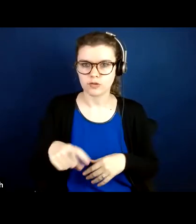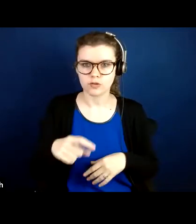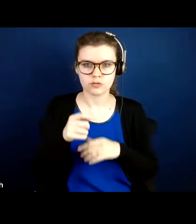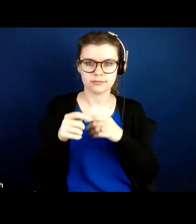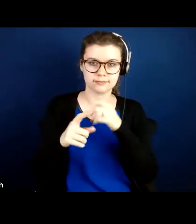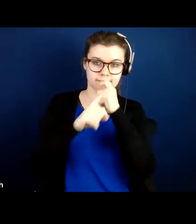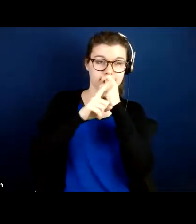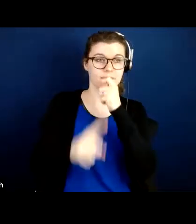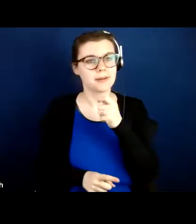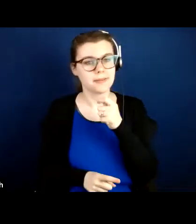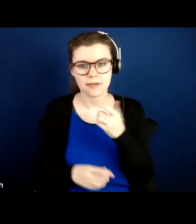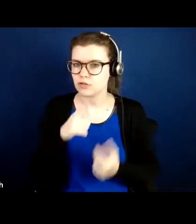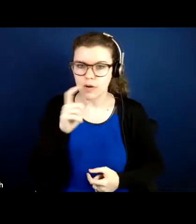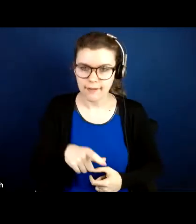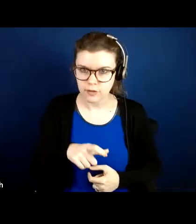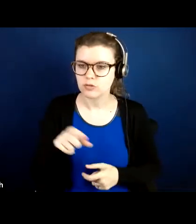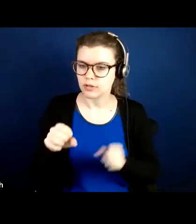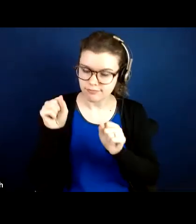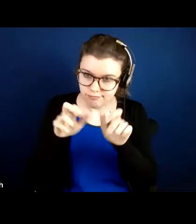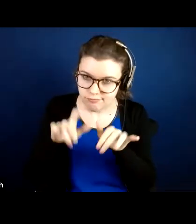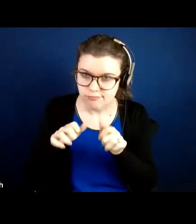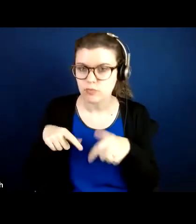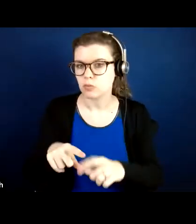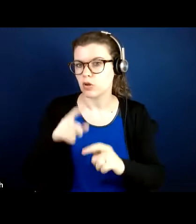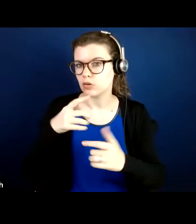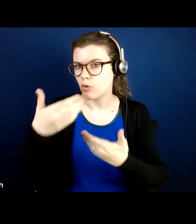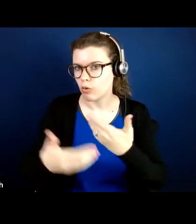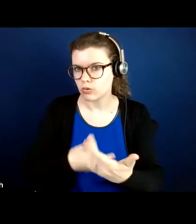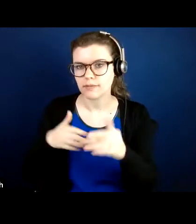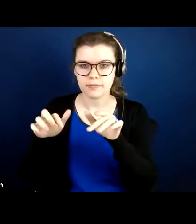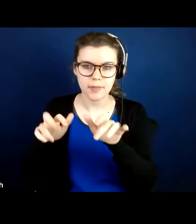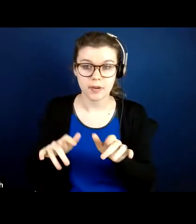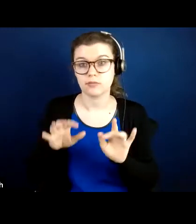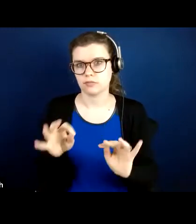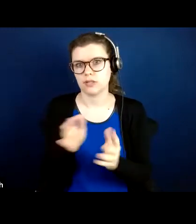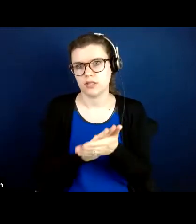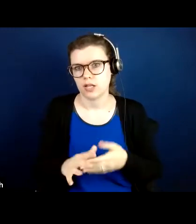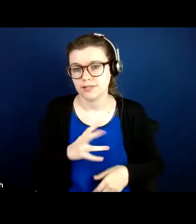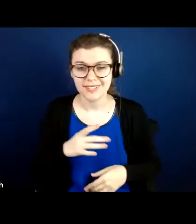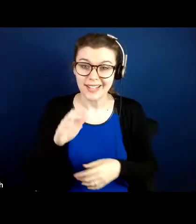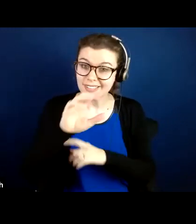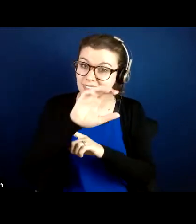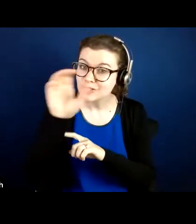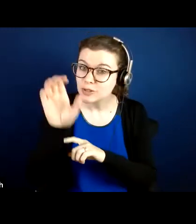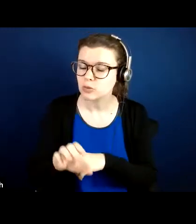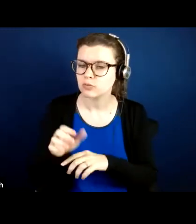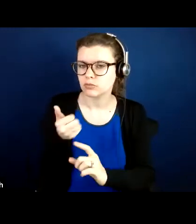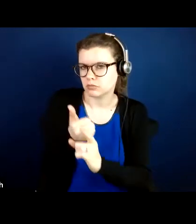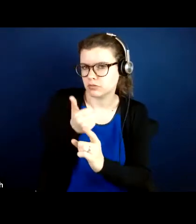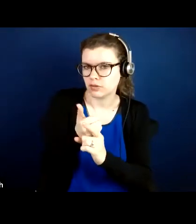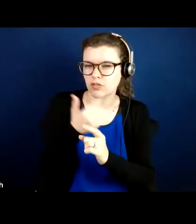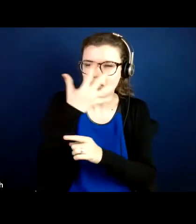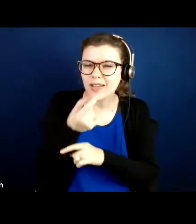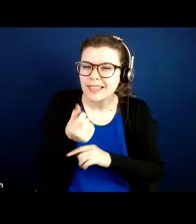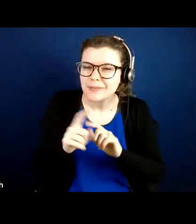unmute. They can type their thoughts as you go. And because Zoom is a little bit different on the computer